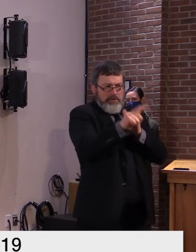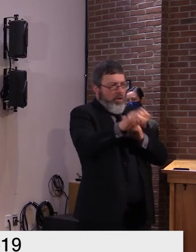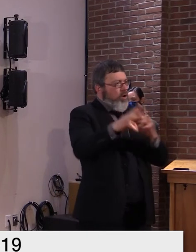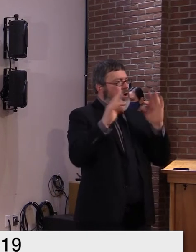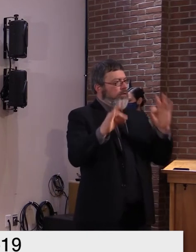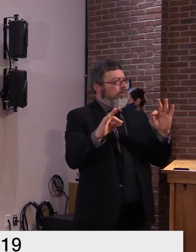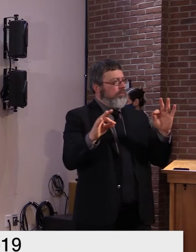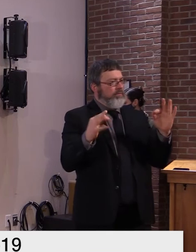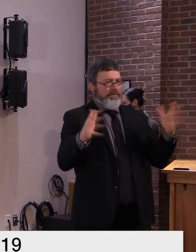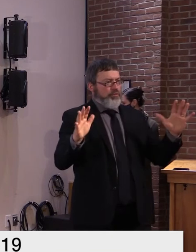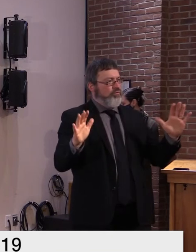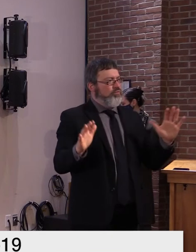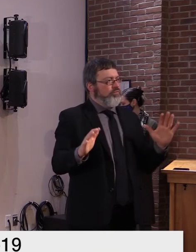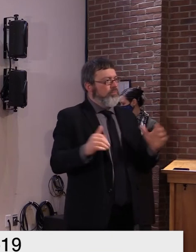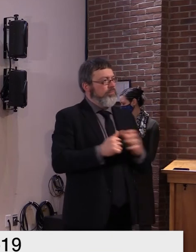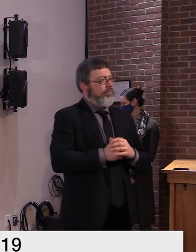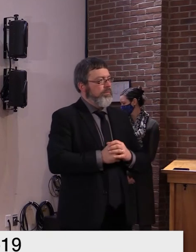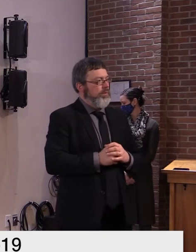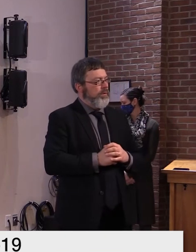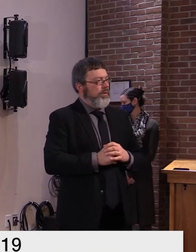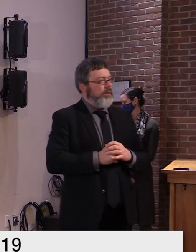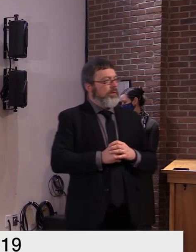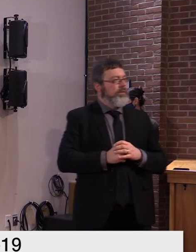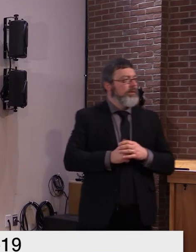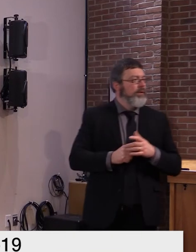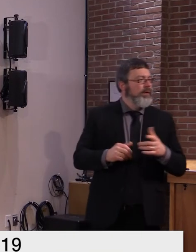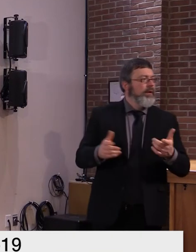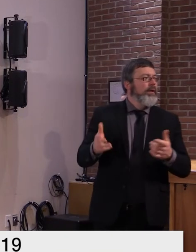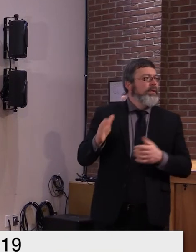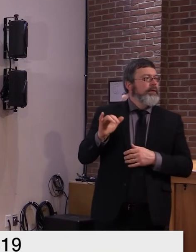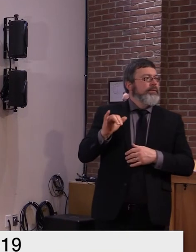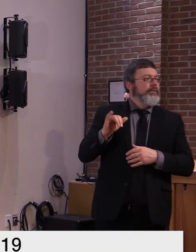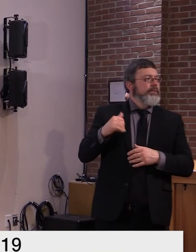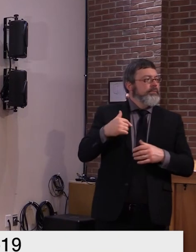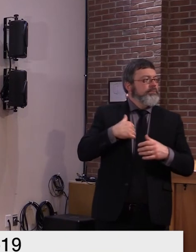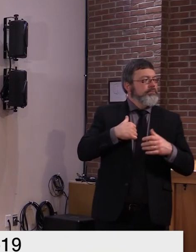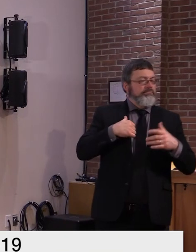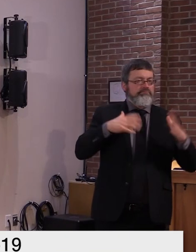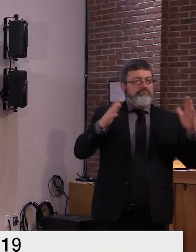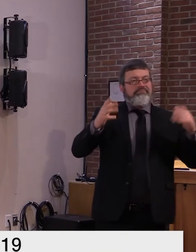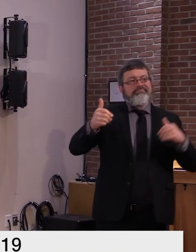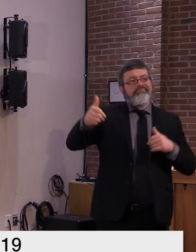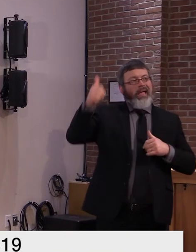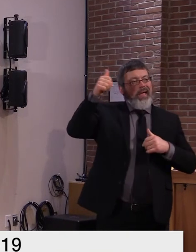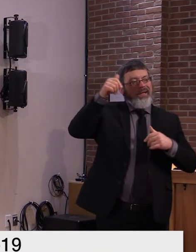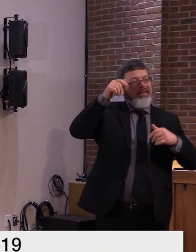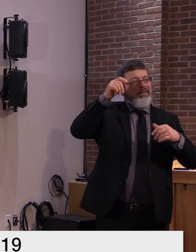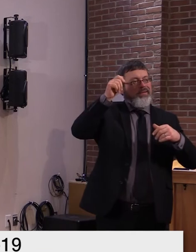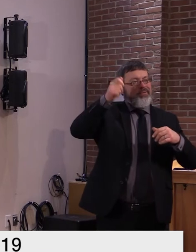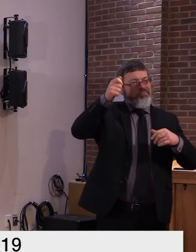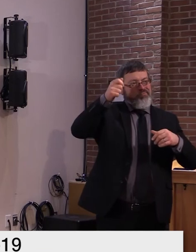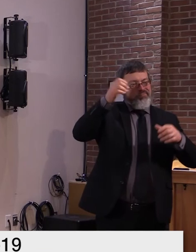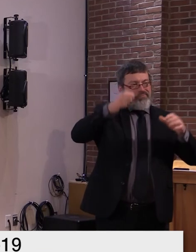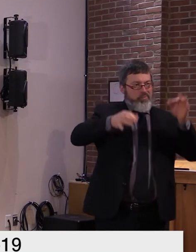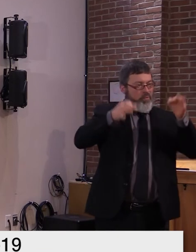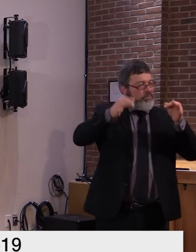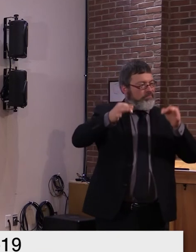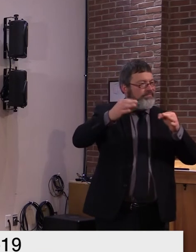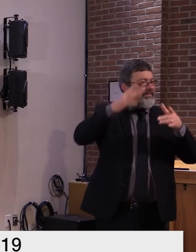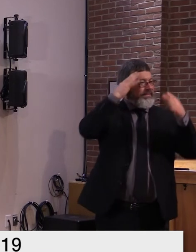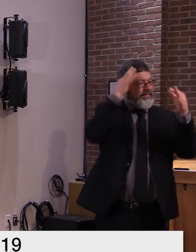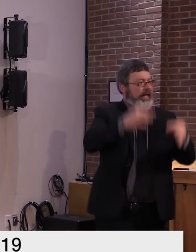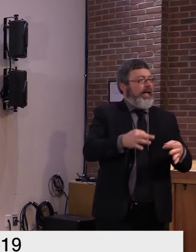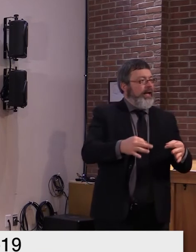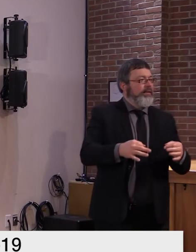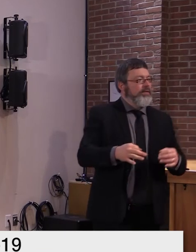Well, I guess we'll let the Supreme Court sort this one out. I hope they don't take very long in doing so. But,